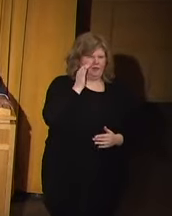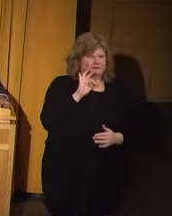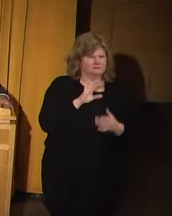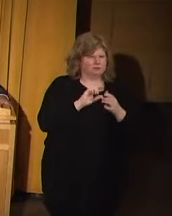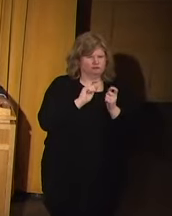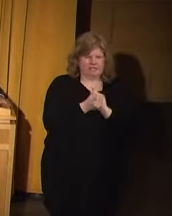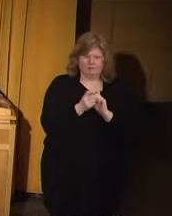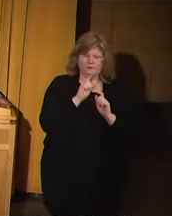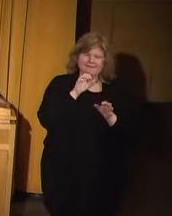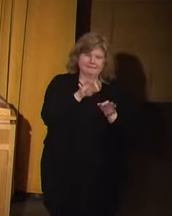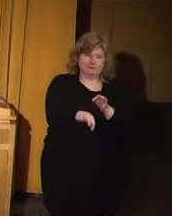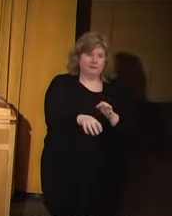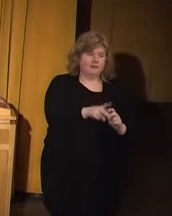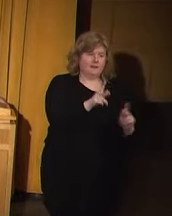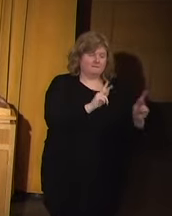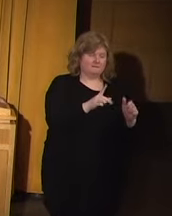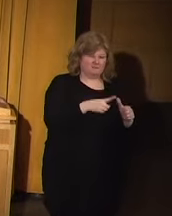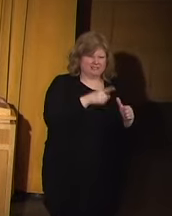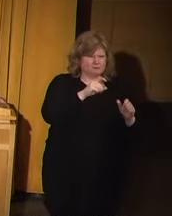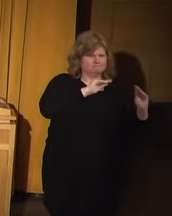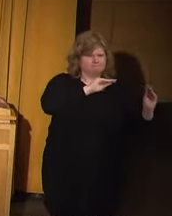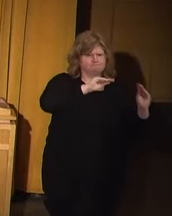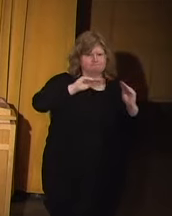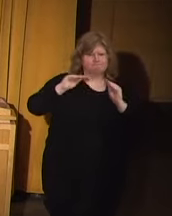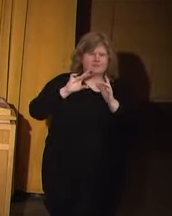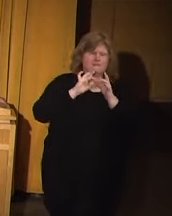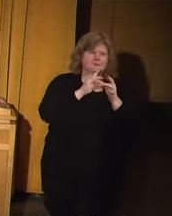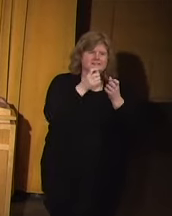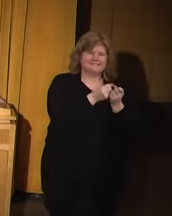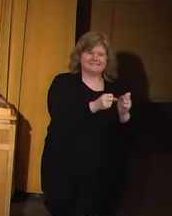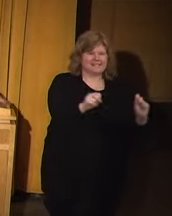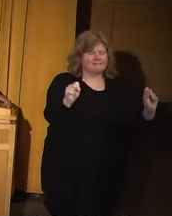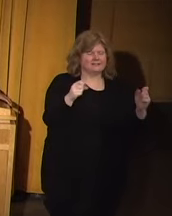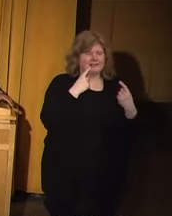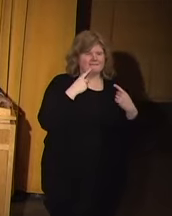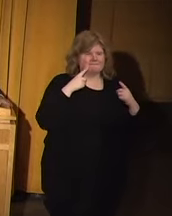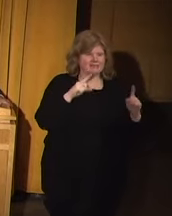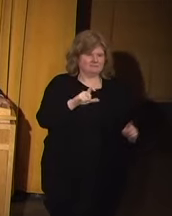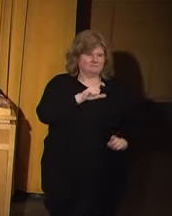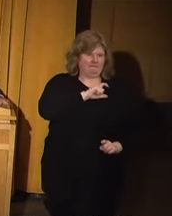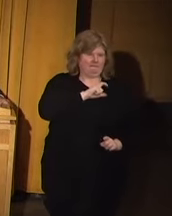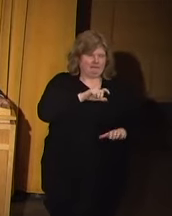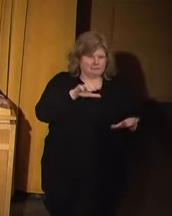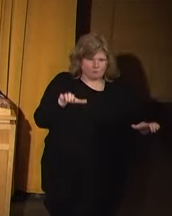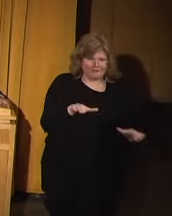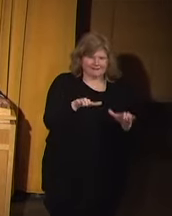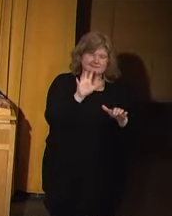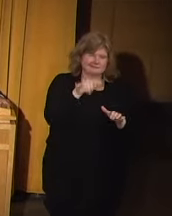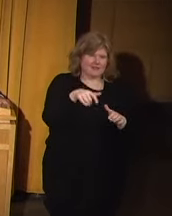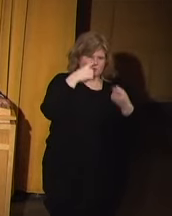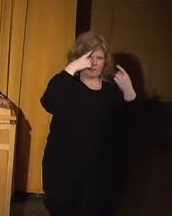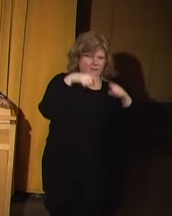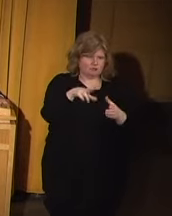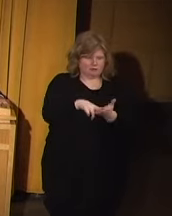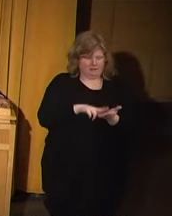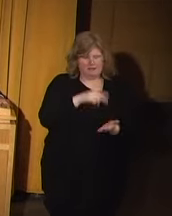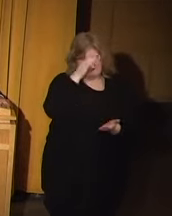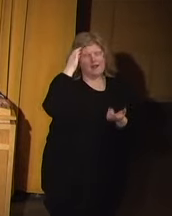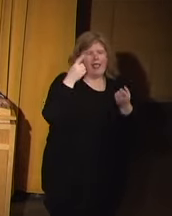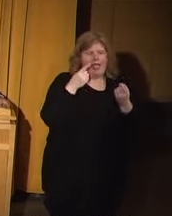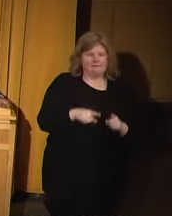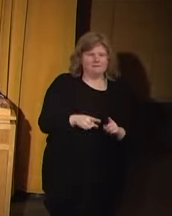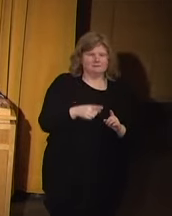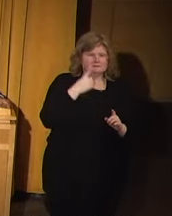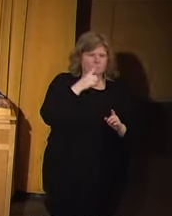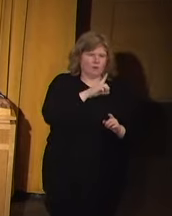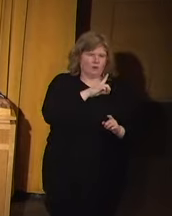simple. People first have to be educated about safe and effective policing practices. That's what the agreement does for the departments that